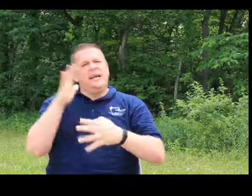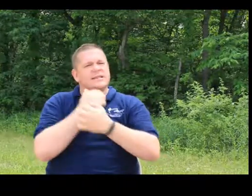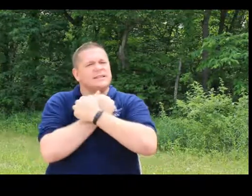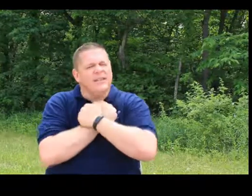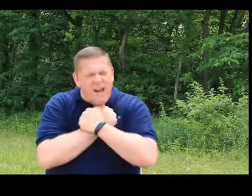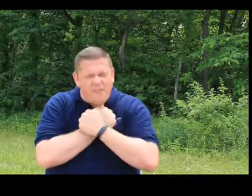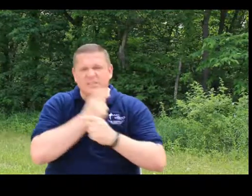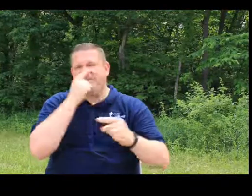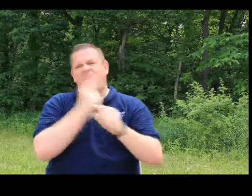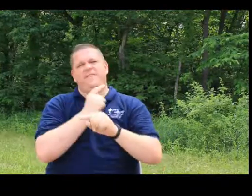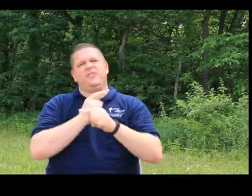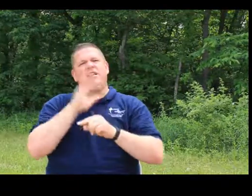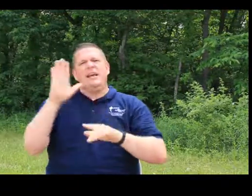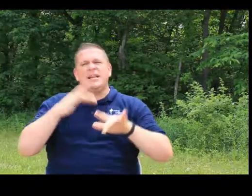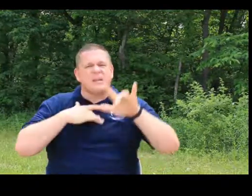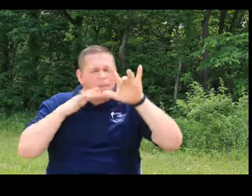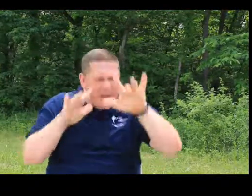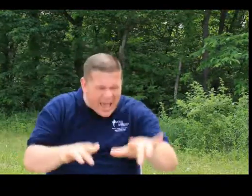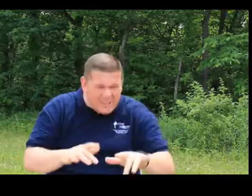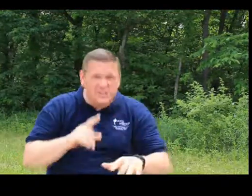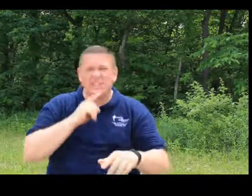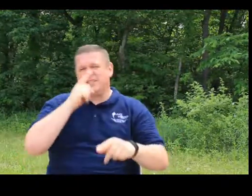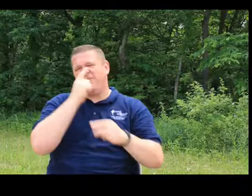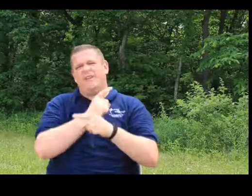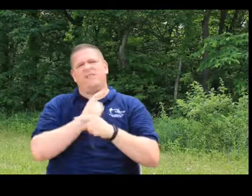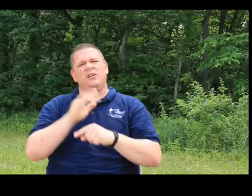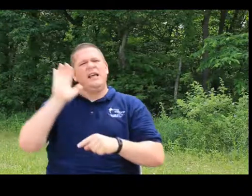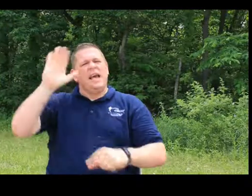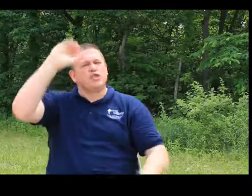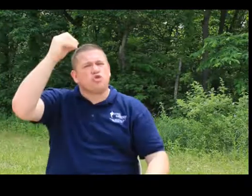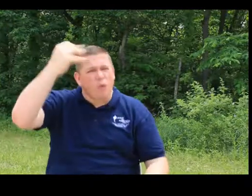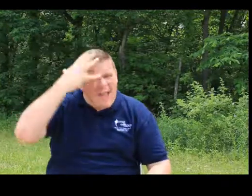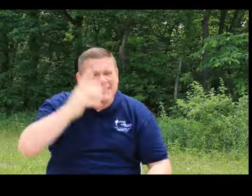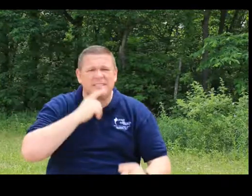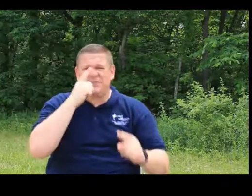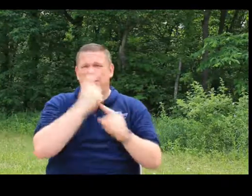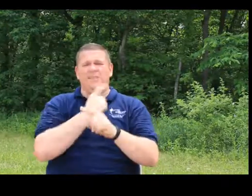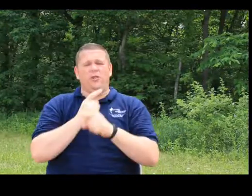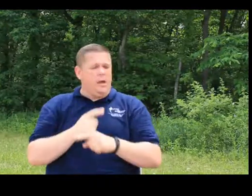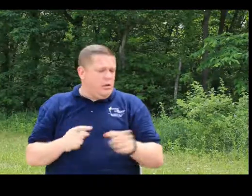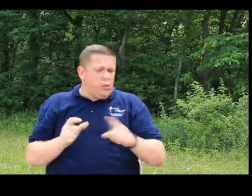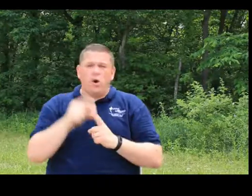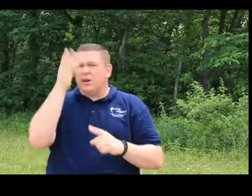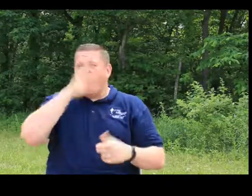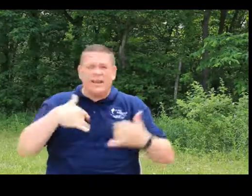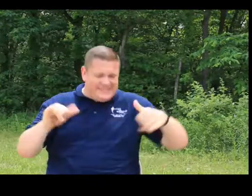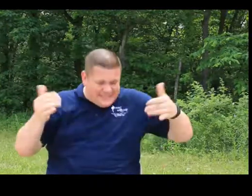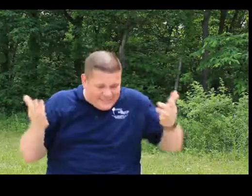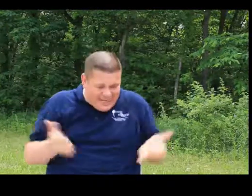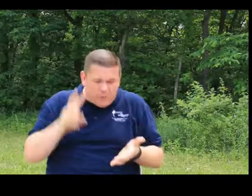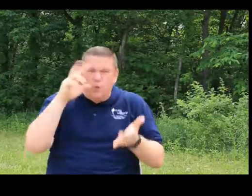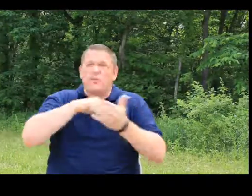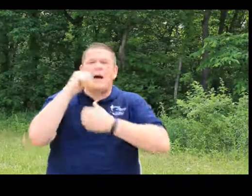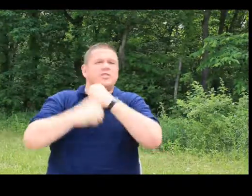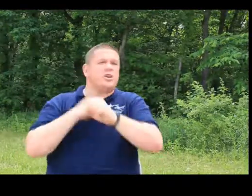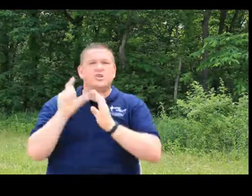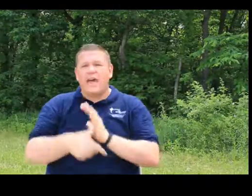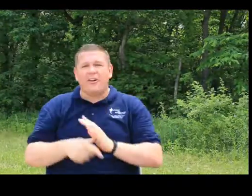His love is faithful. His compassion is faithful. His grace is faithful. The Word of God is still here 2,000 years later.